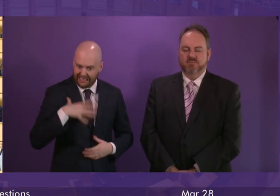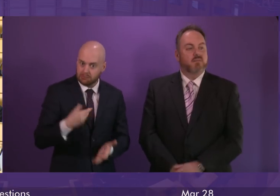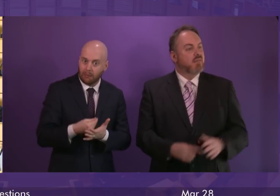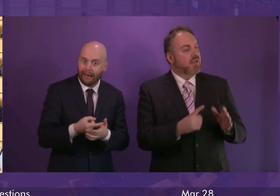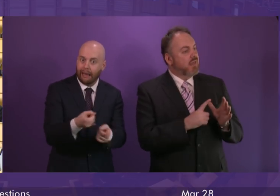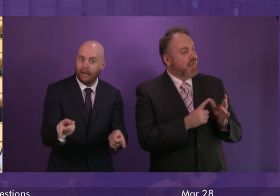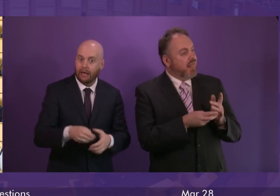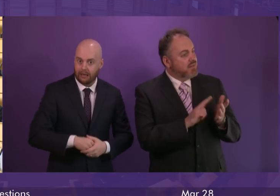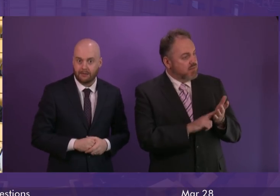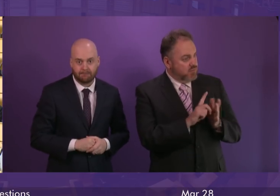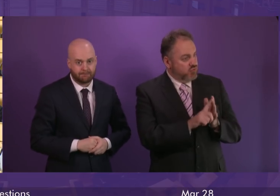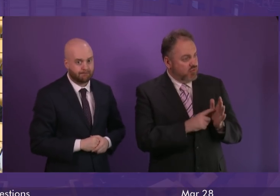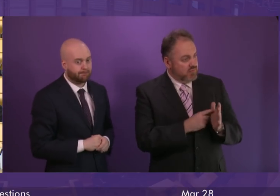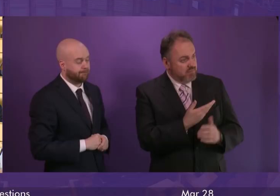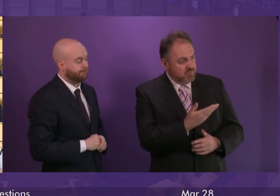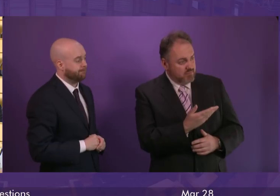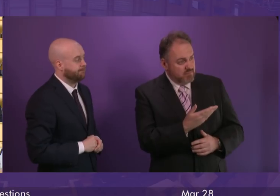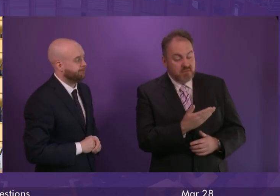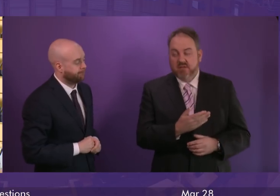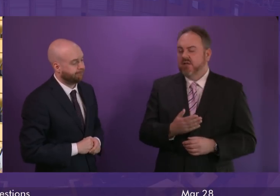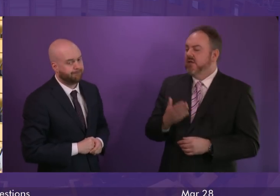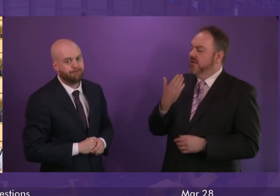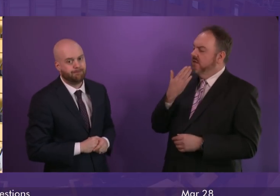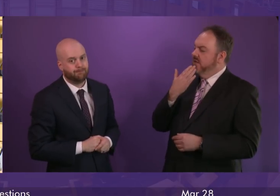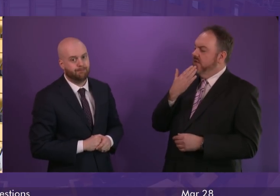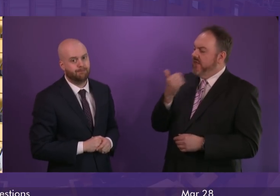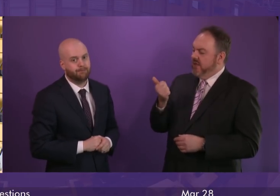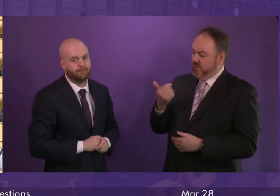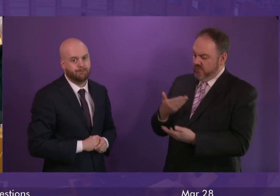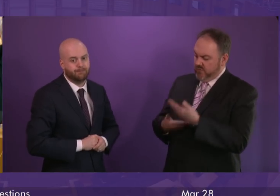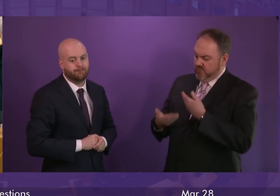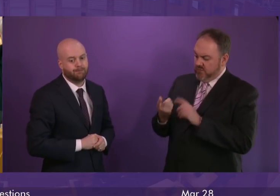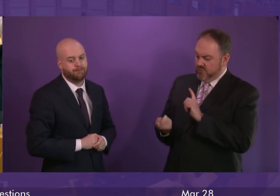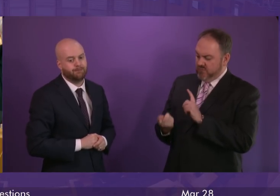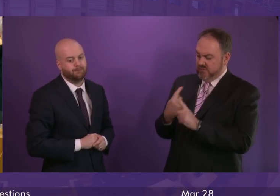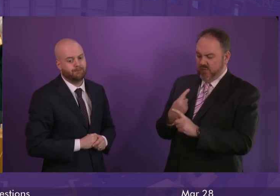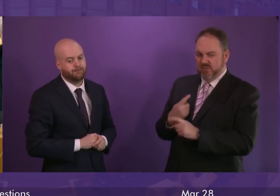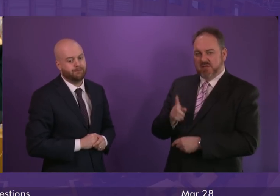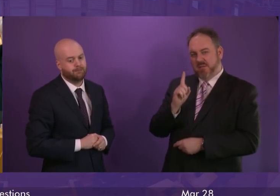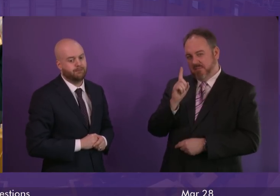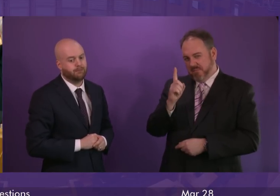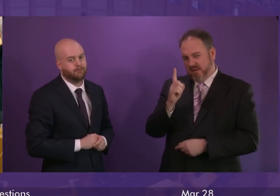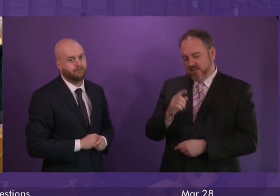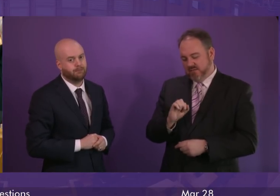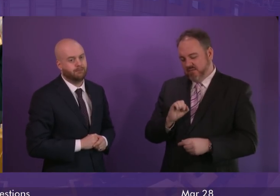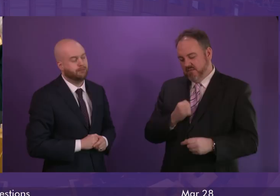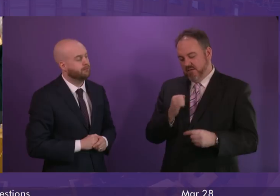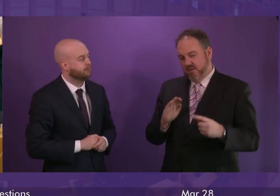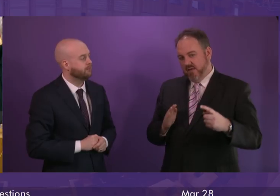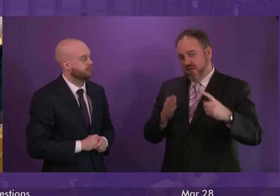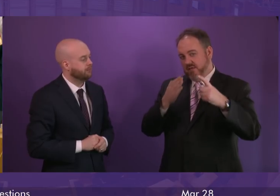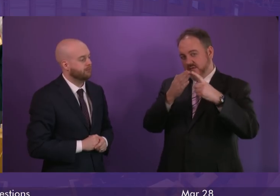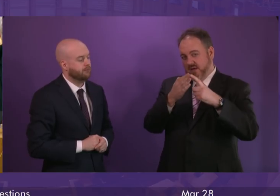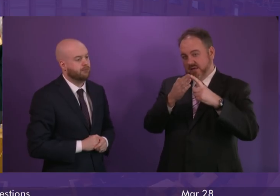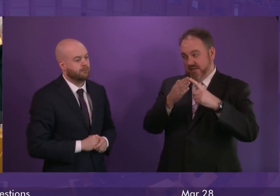Alison Johnson. Thank you. I thank the First Minister for her response. Living up to the targets that this Parliament